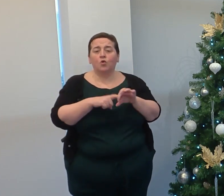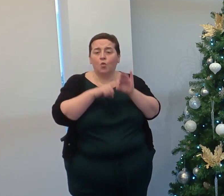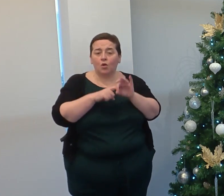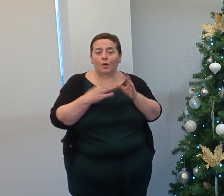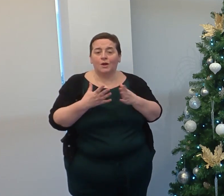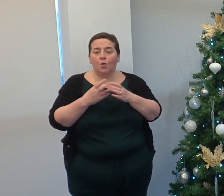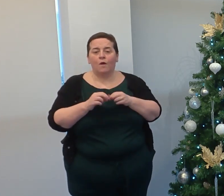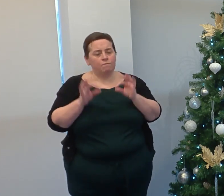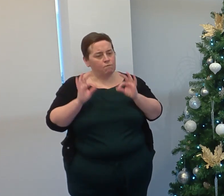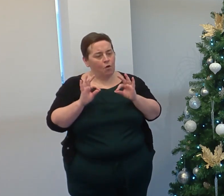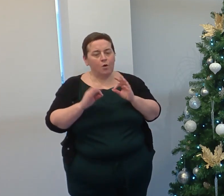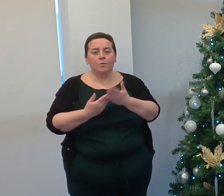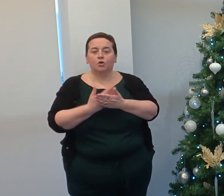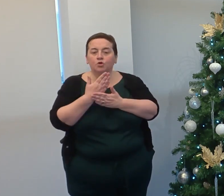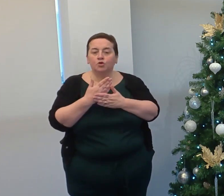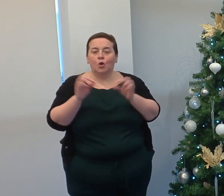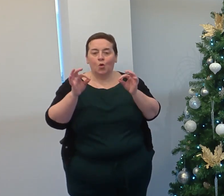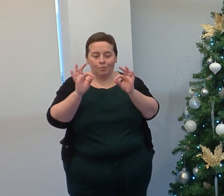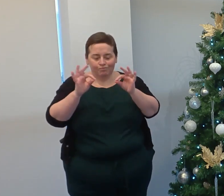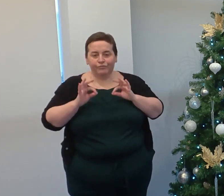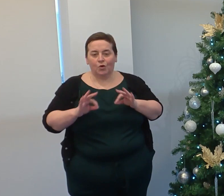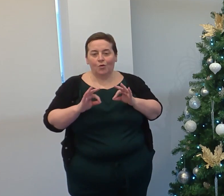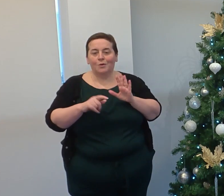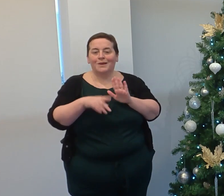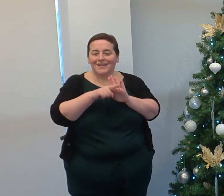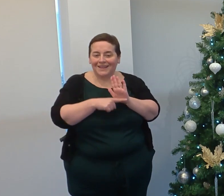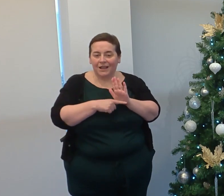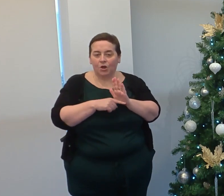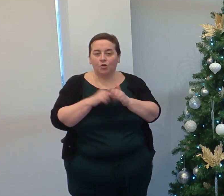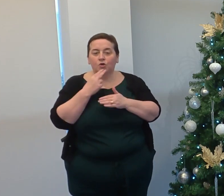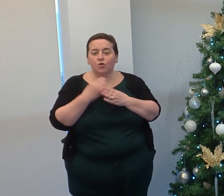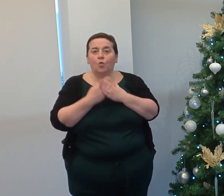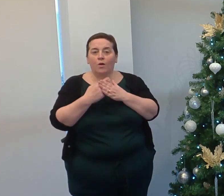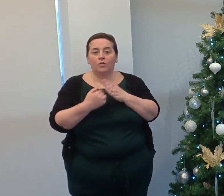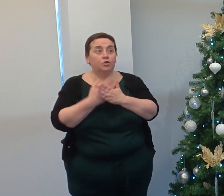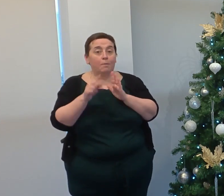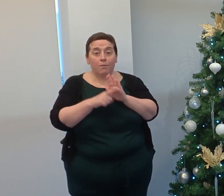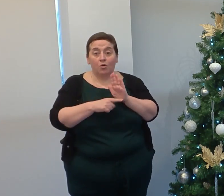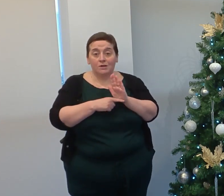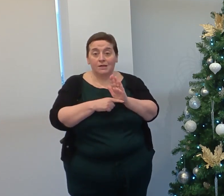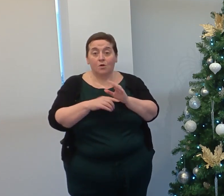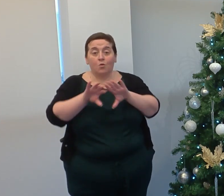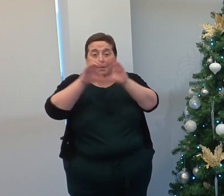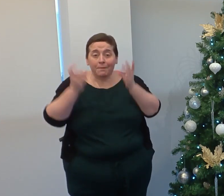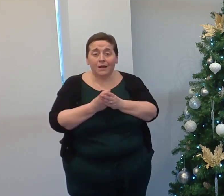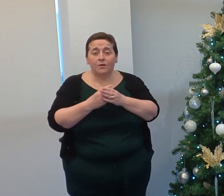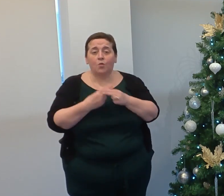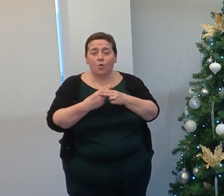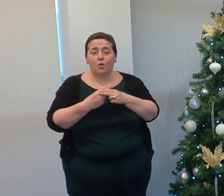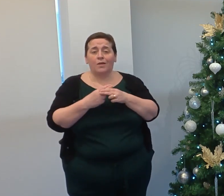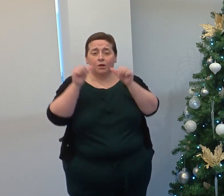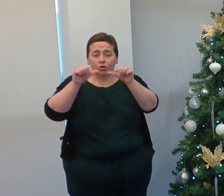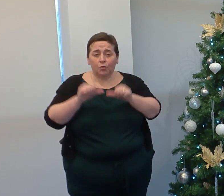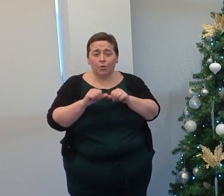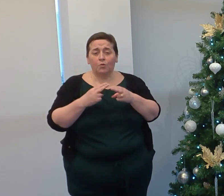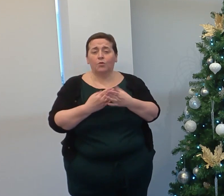We now have a formalized new document layout to use with the policies. We're combining this update to the documents